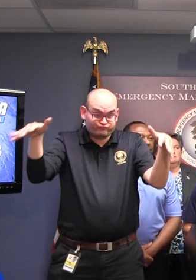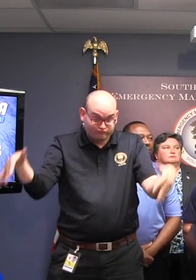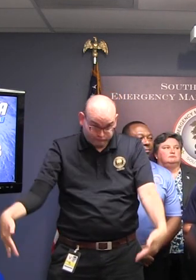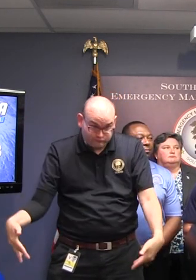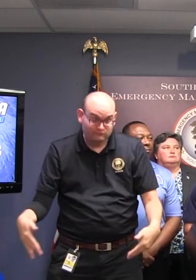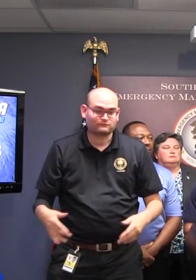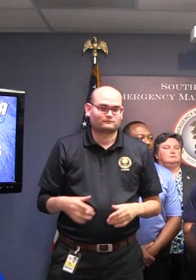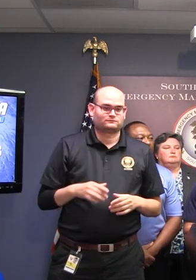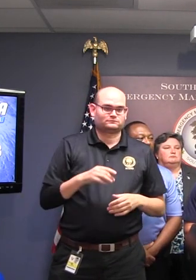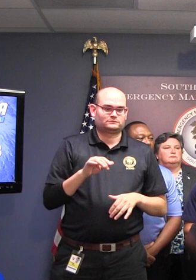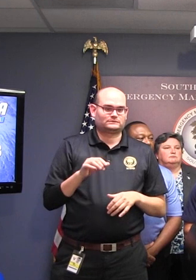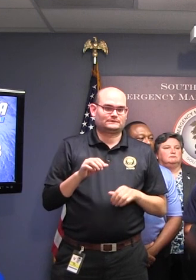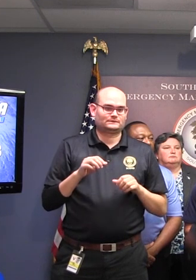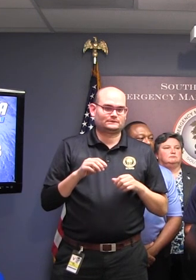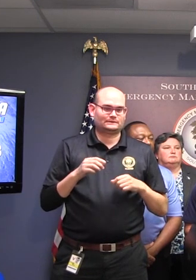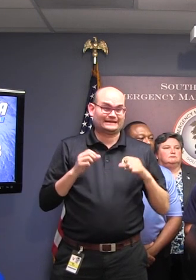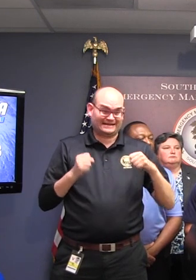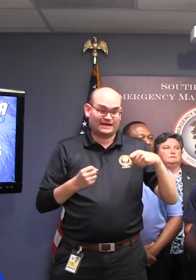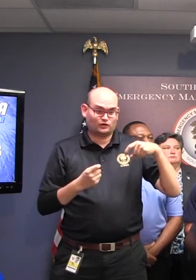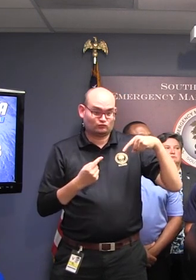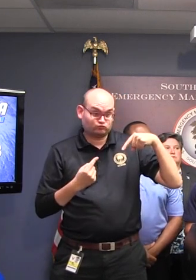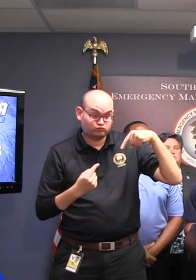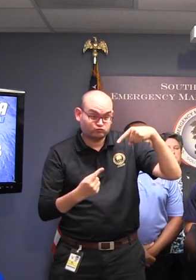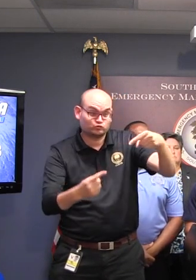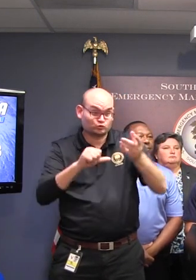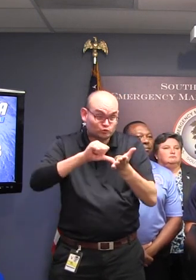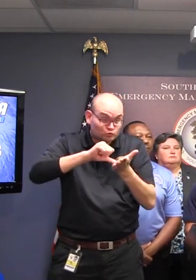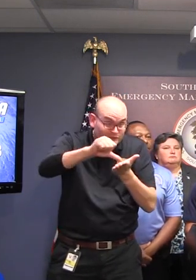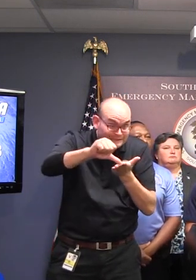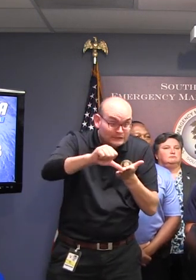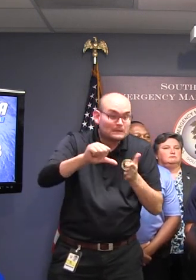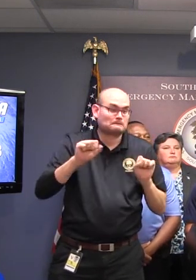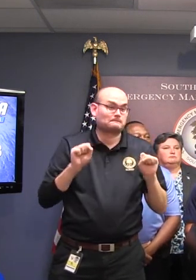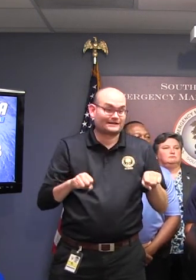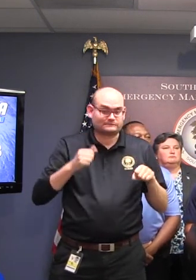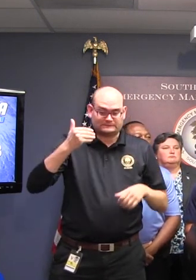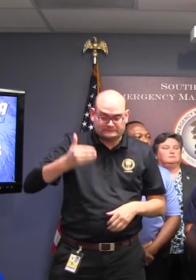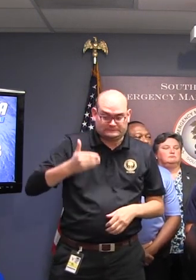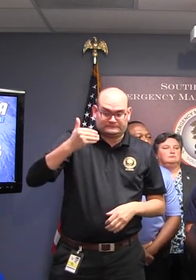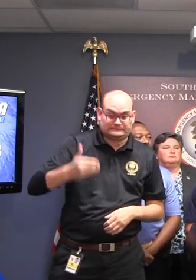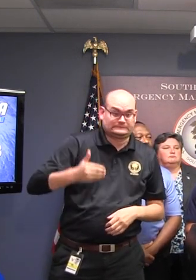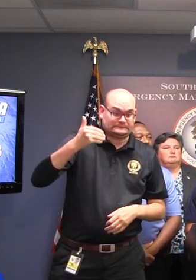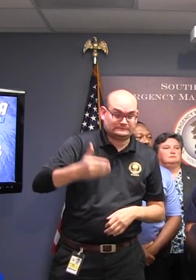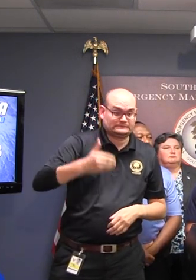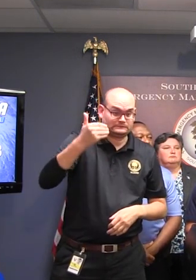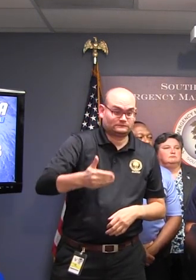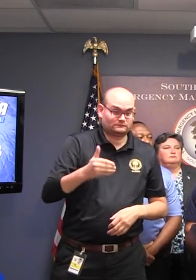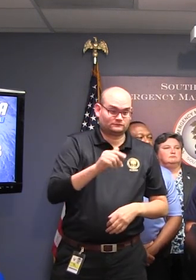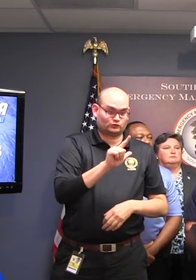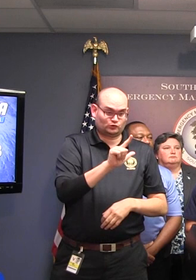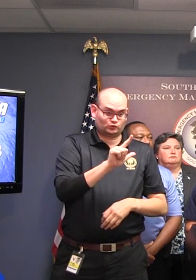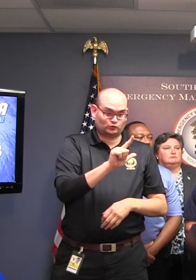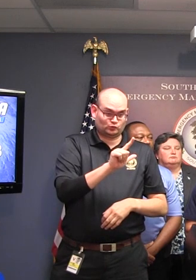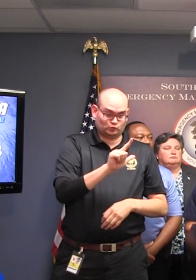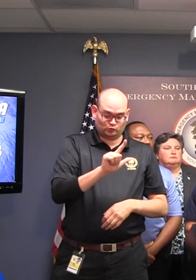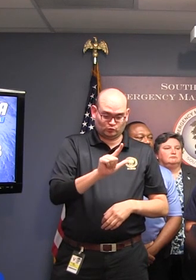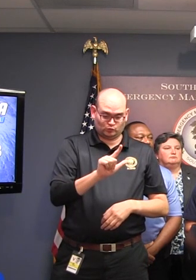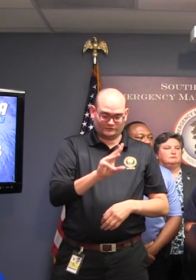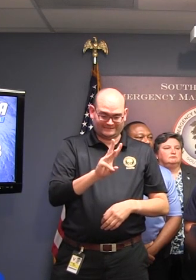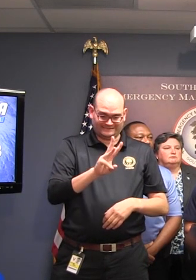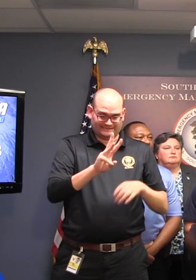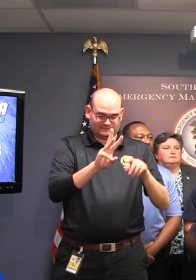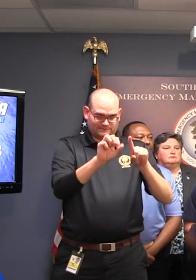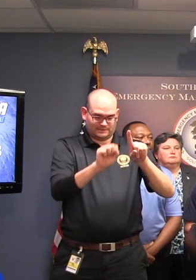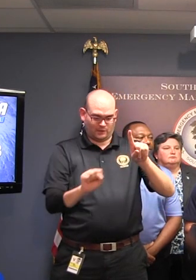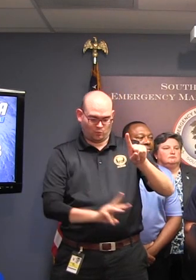tornadoes as the storm approaches and moves inland. Scattered tornadoes are possible south and west of Interstate 26, where